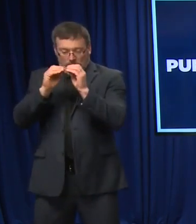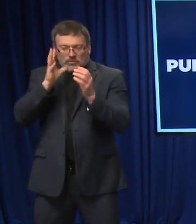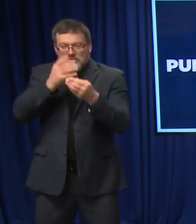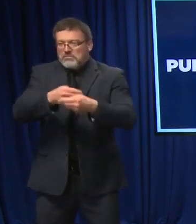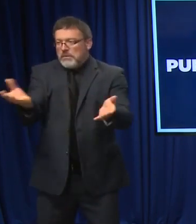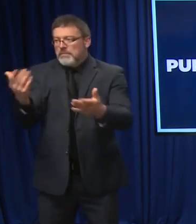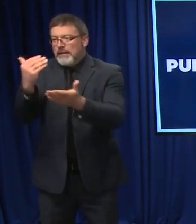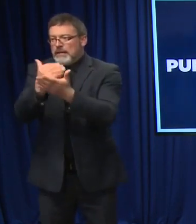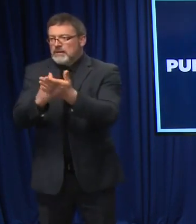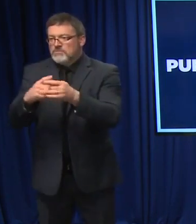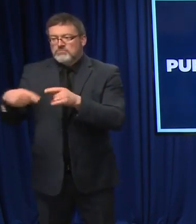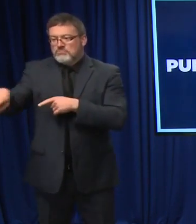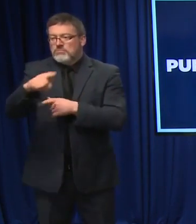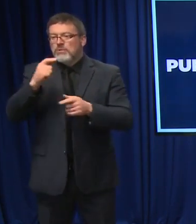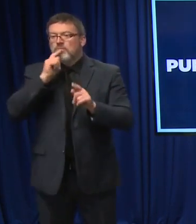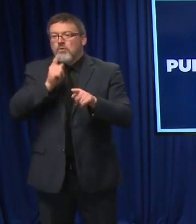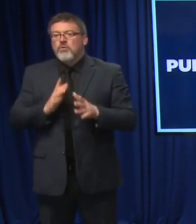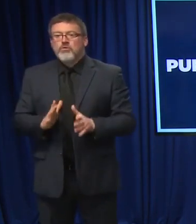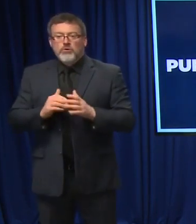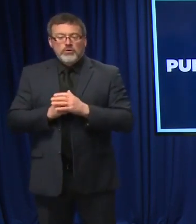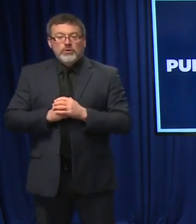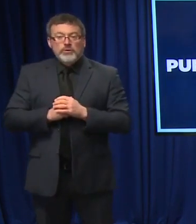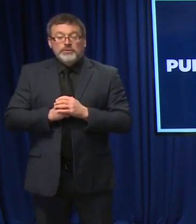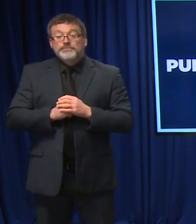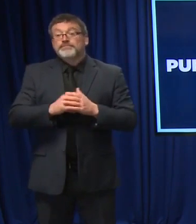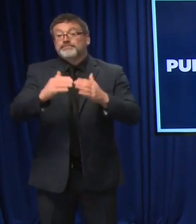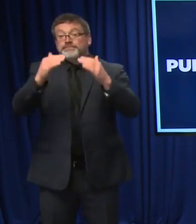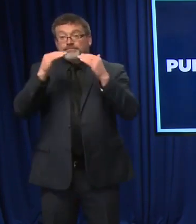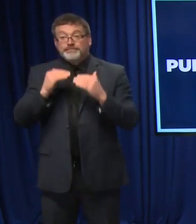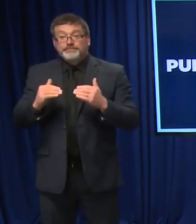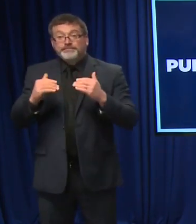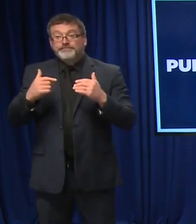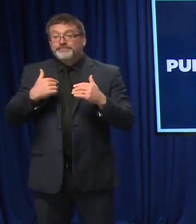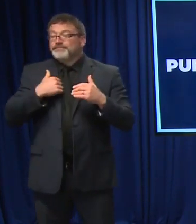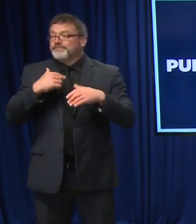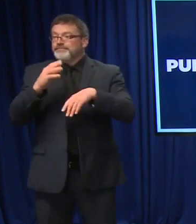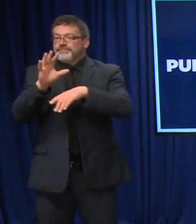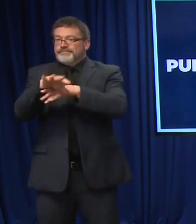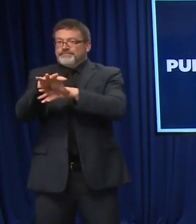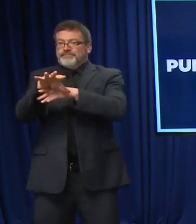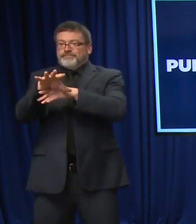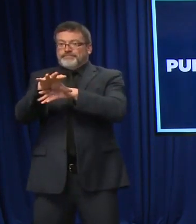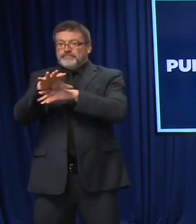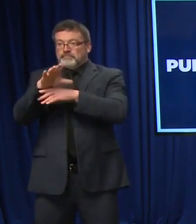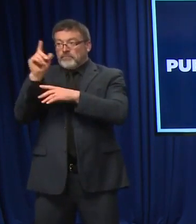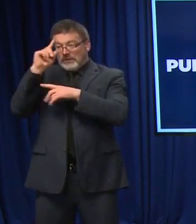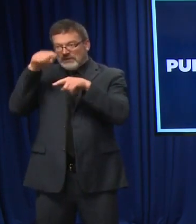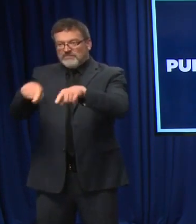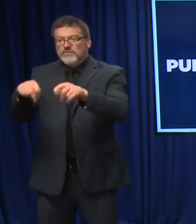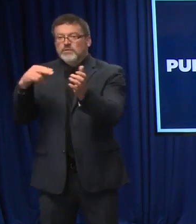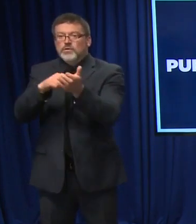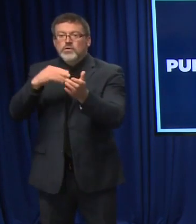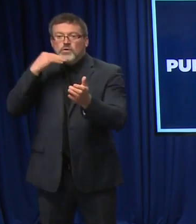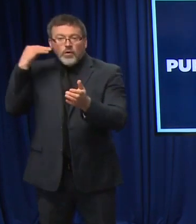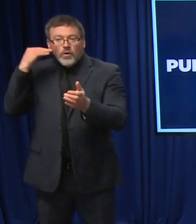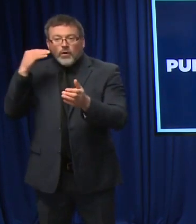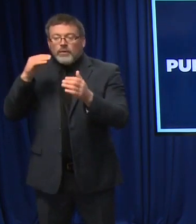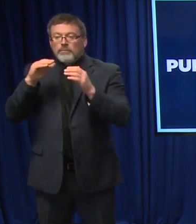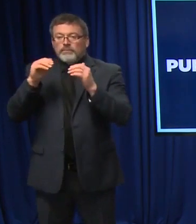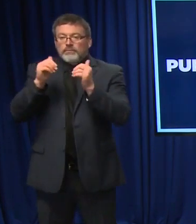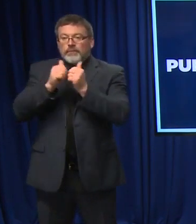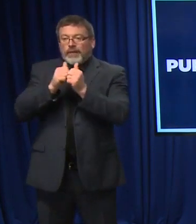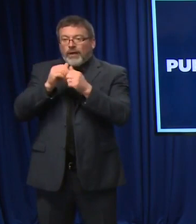addition, I want to call your attention to a new documentary on nursing homes and COVID-19 that was released this week. Every week at